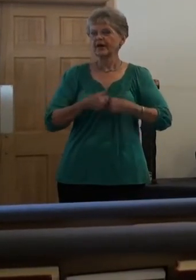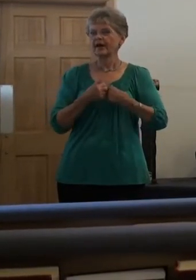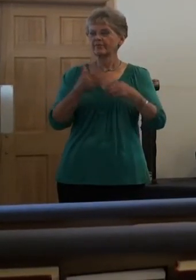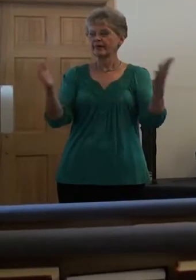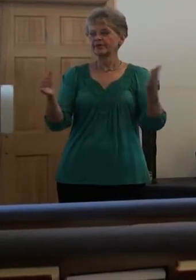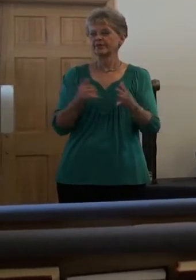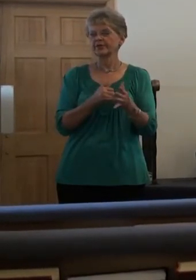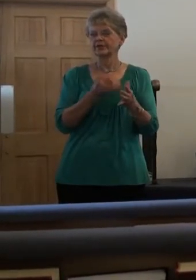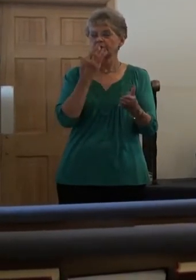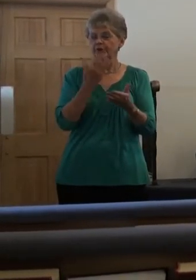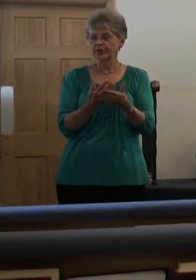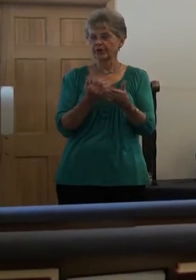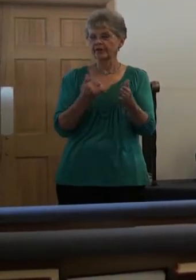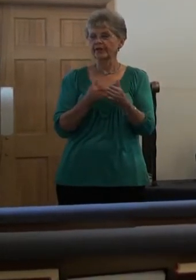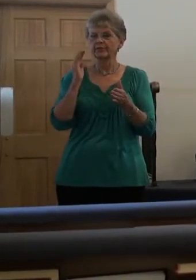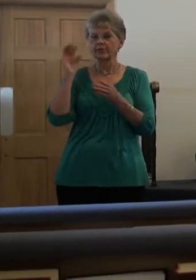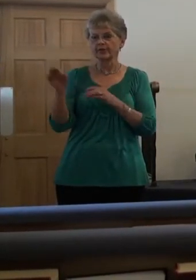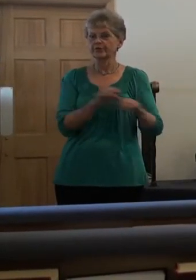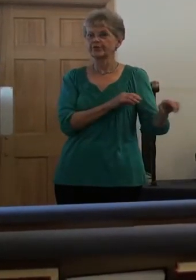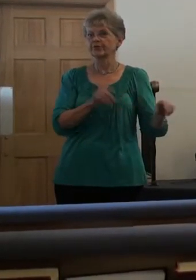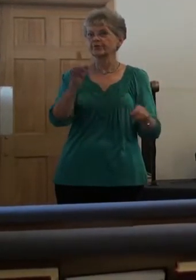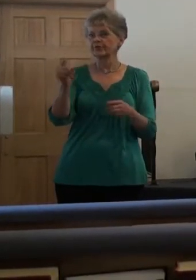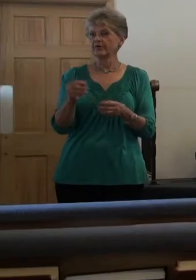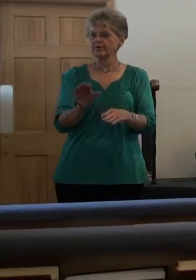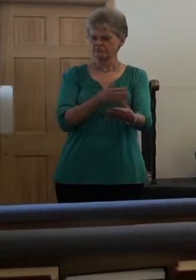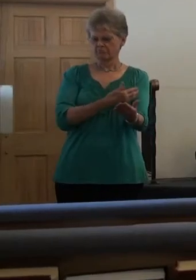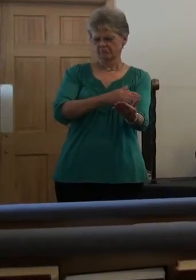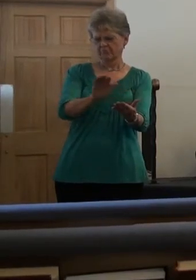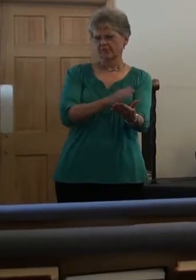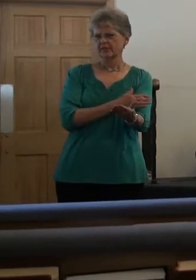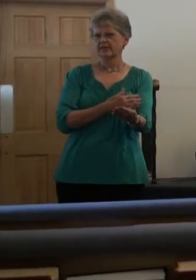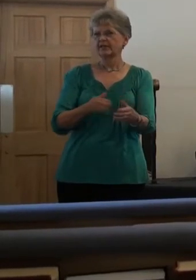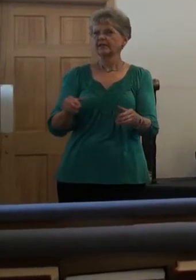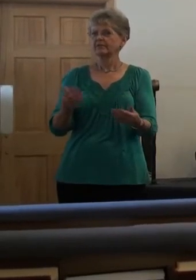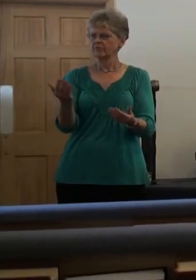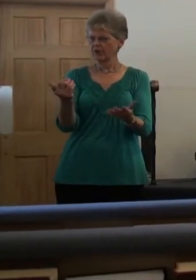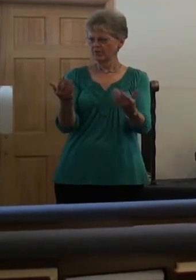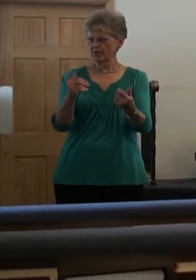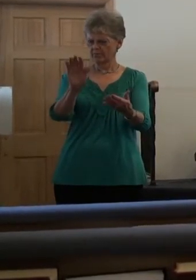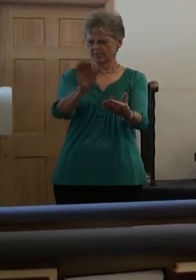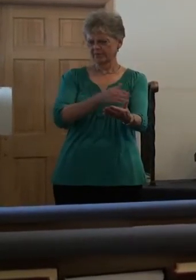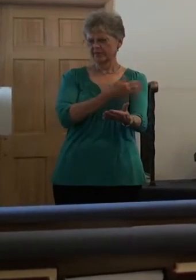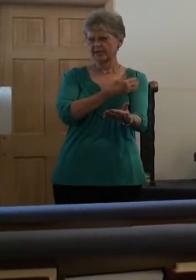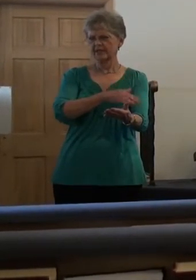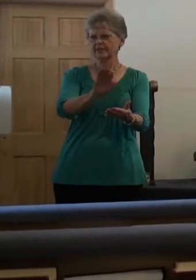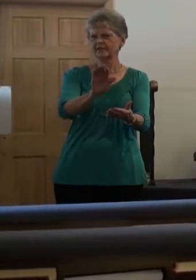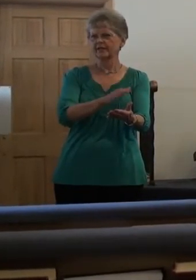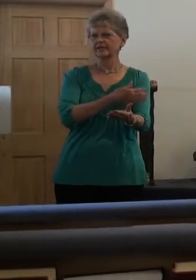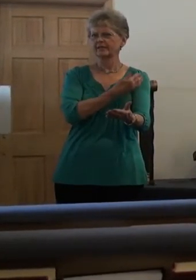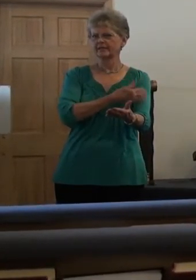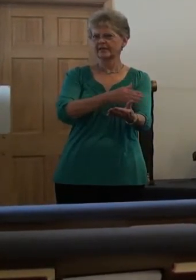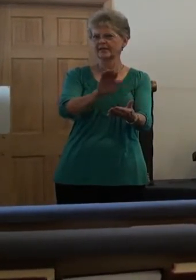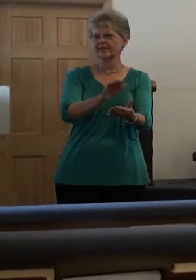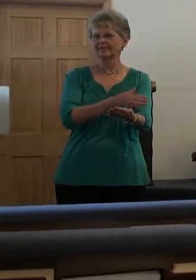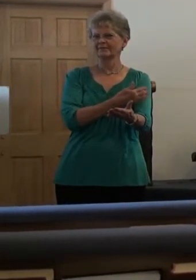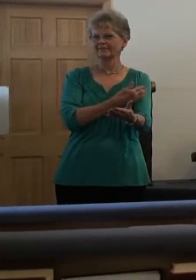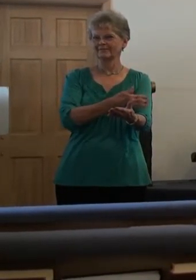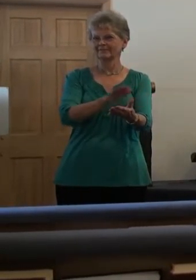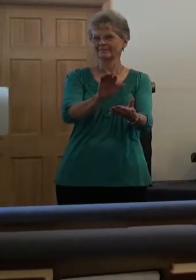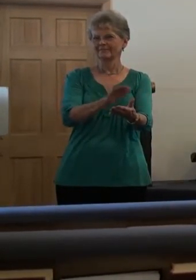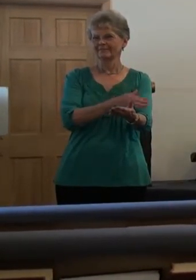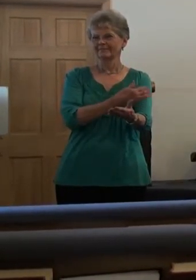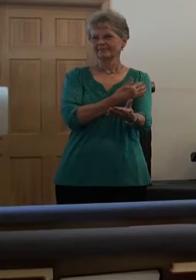sing Come on sing sing sing I can hear you sing sing sing